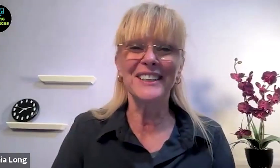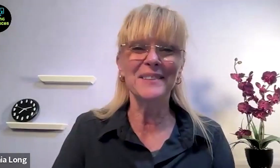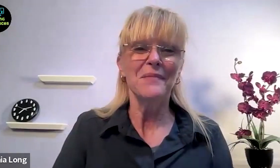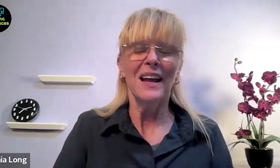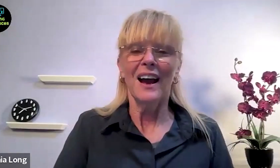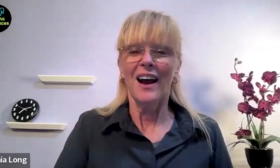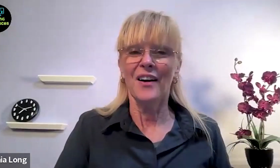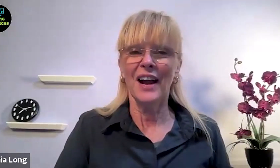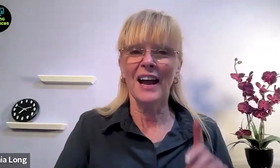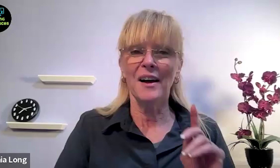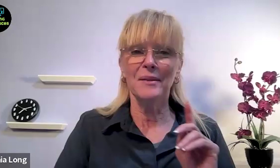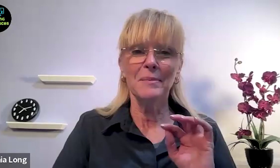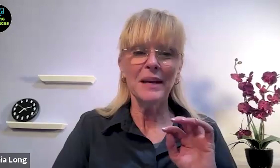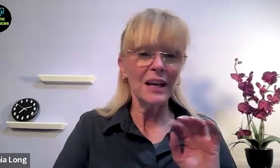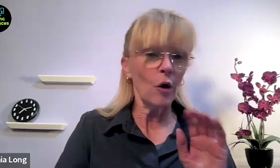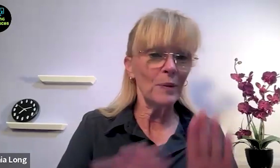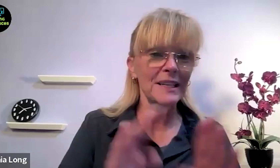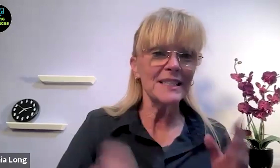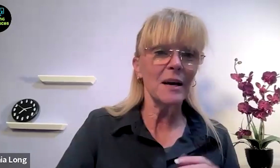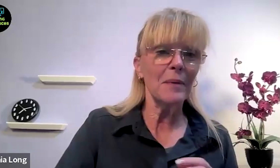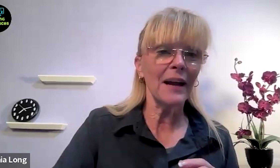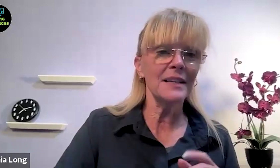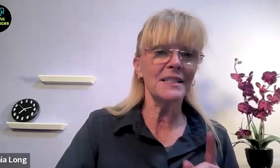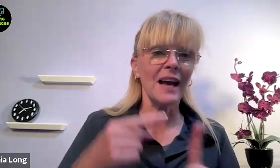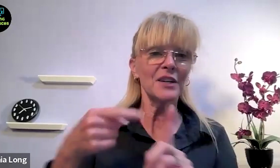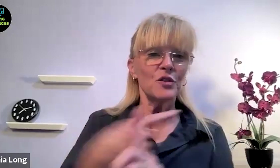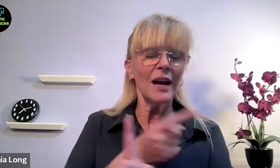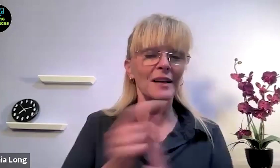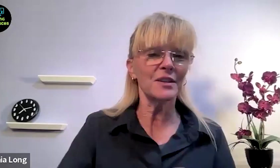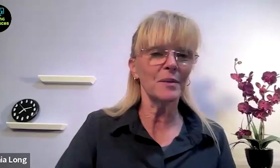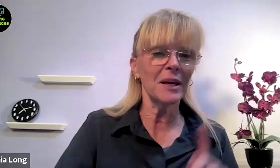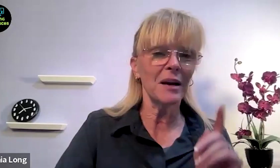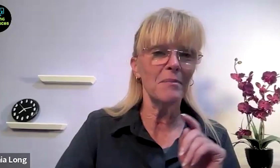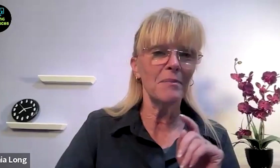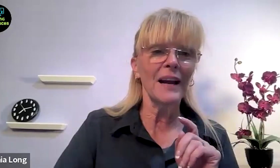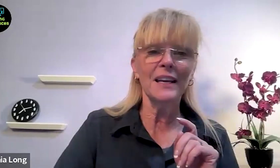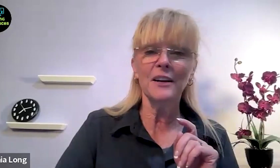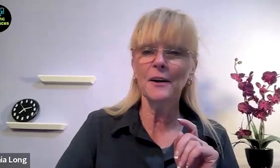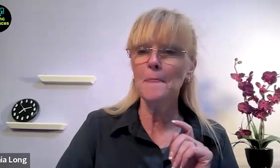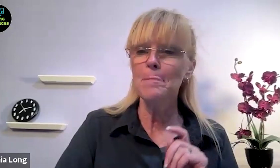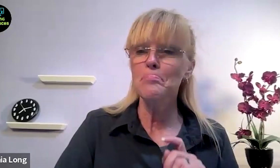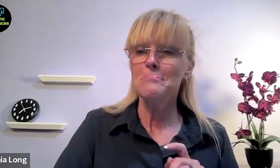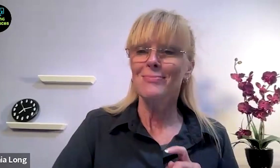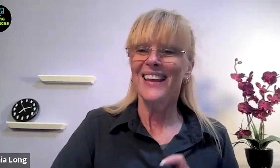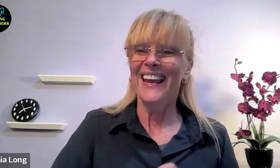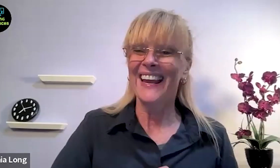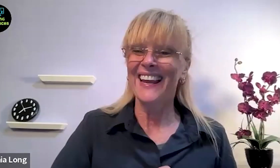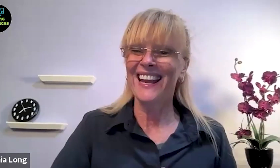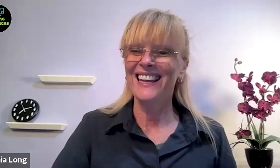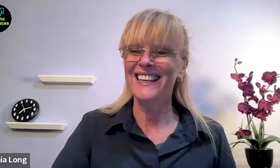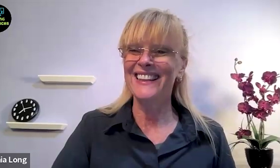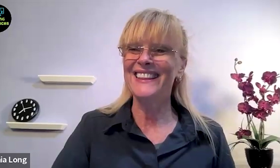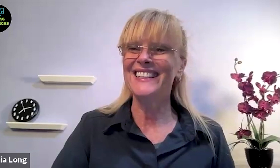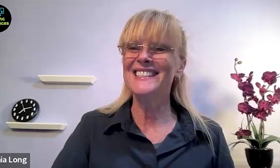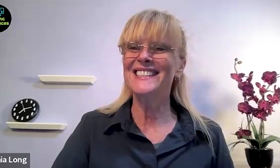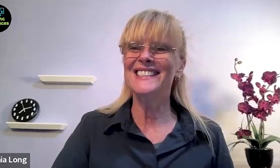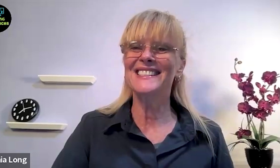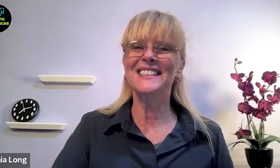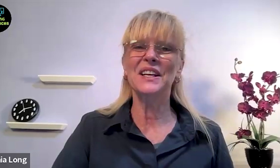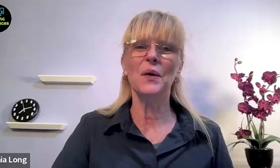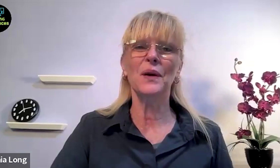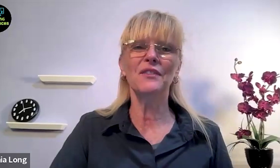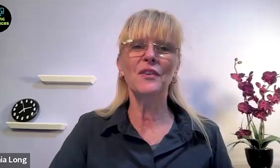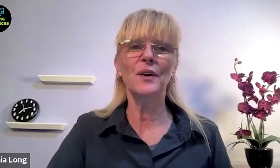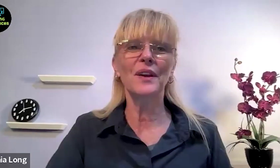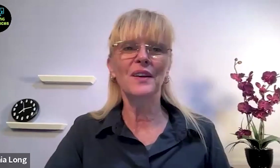everyone all right um let me open this up I got sidetracked so let me come back here and get this